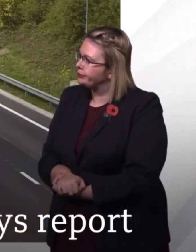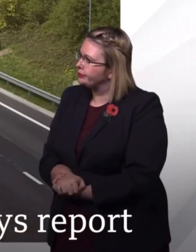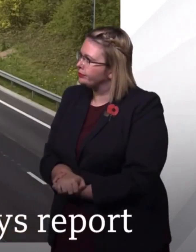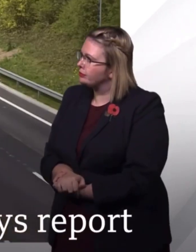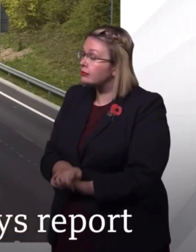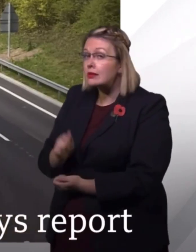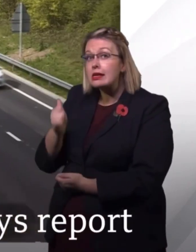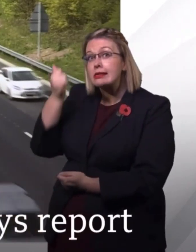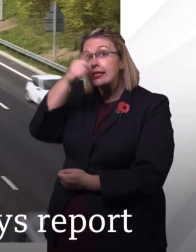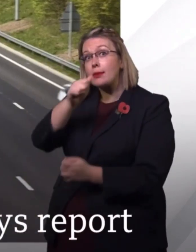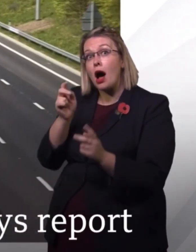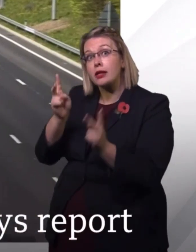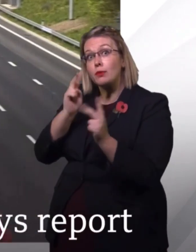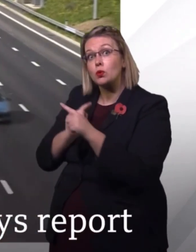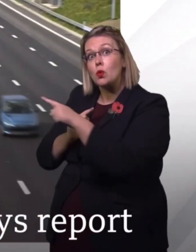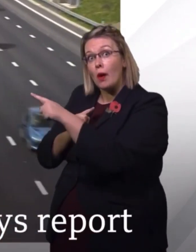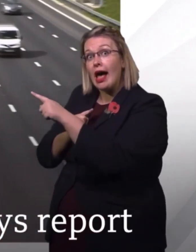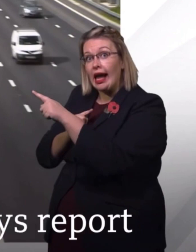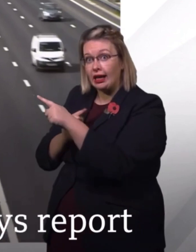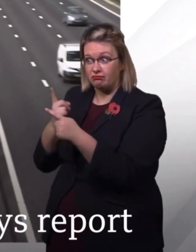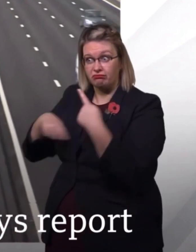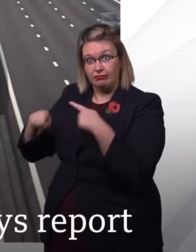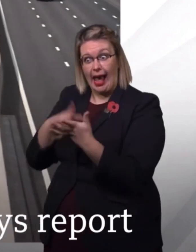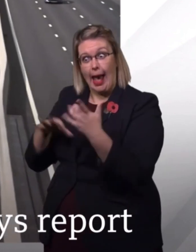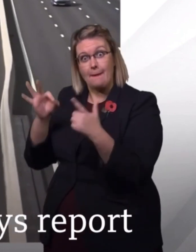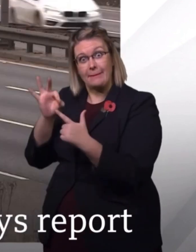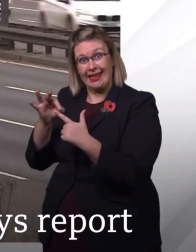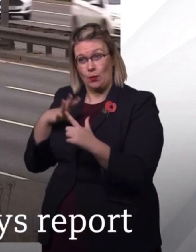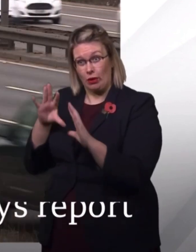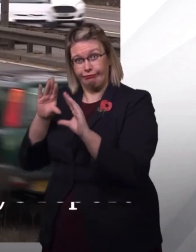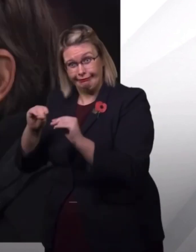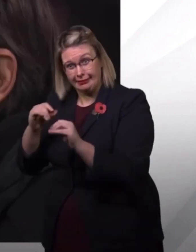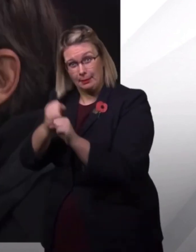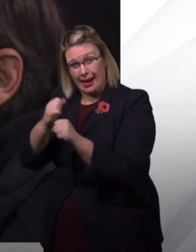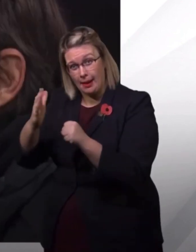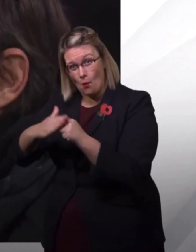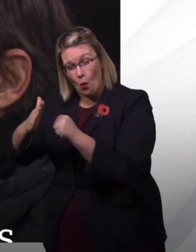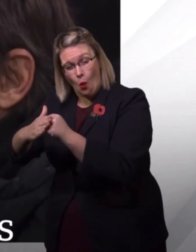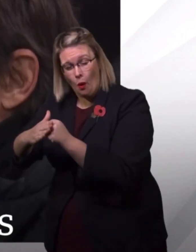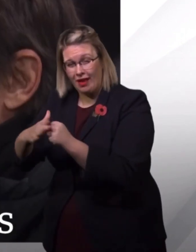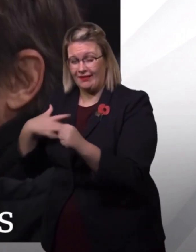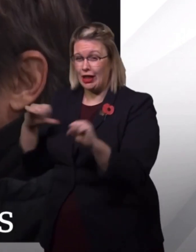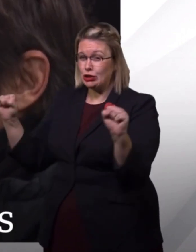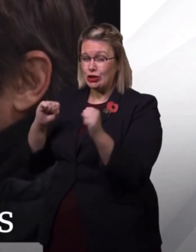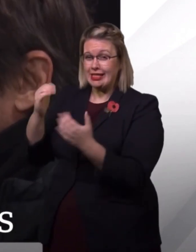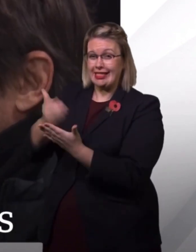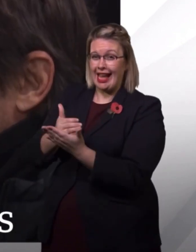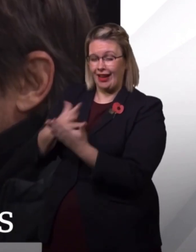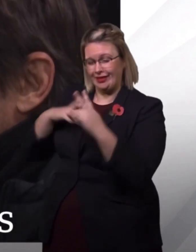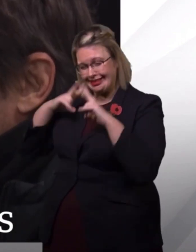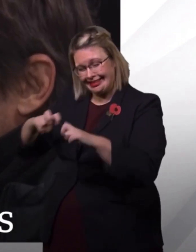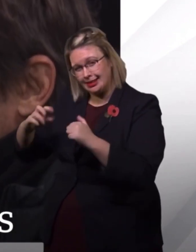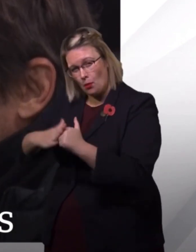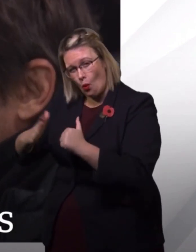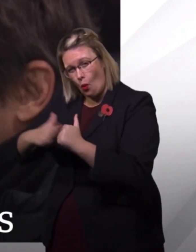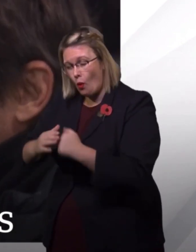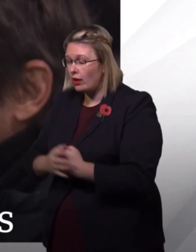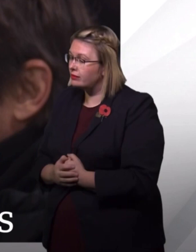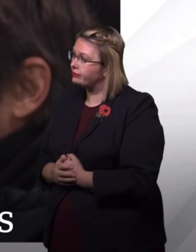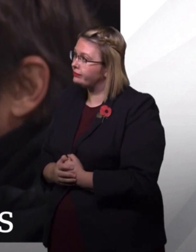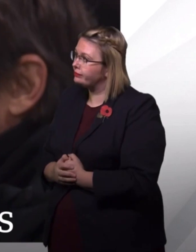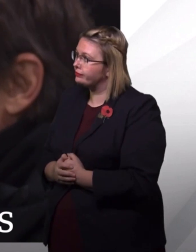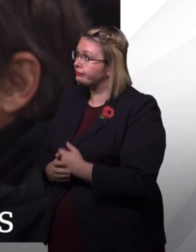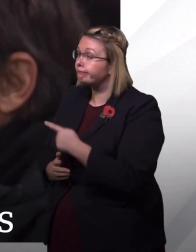smart motorways to be paused until the government can prove they're safe. And the former Chelsea boss Antonio Conte